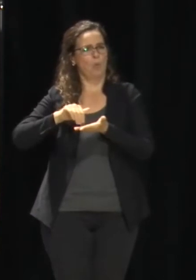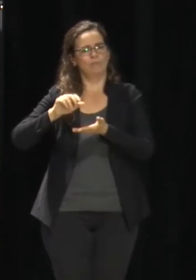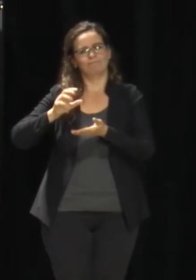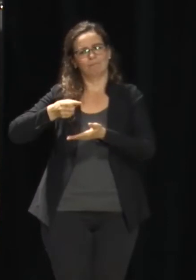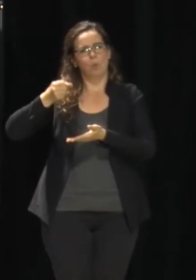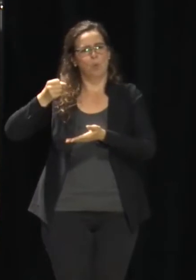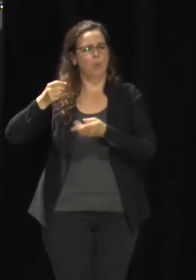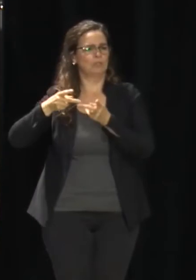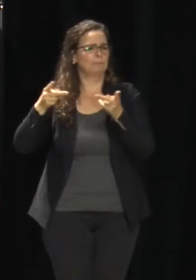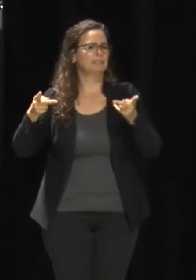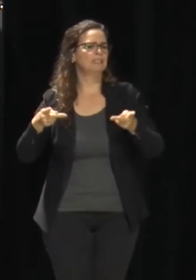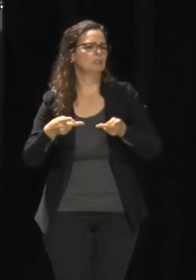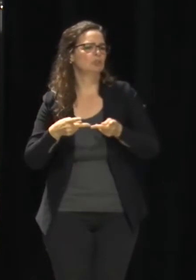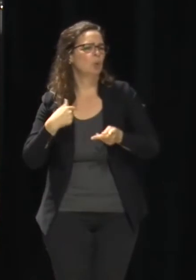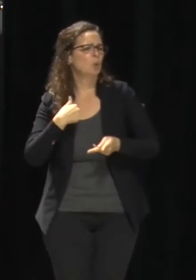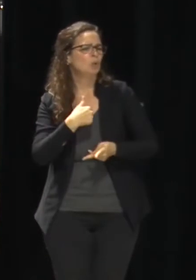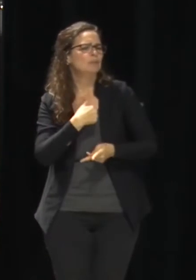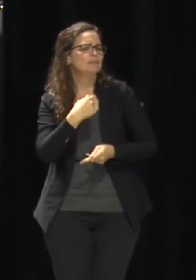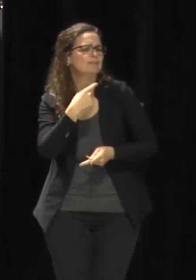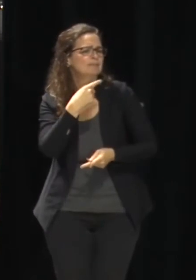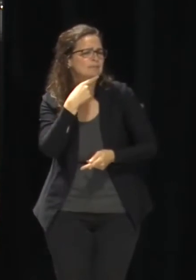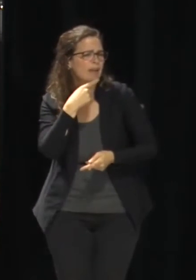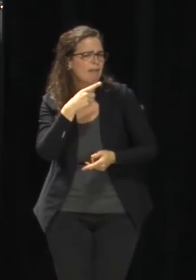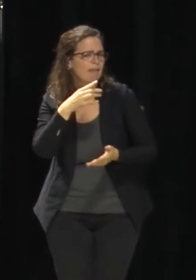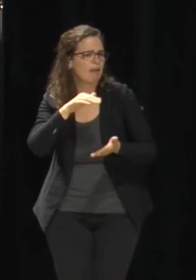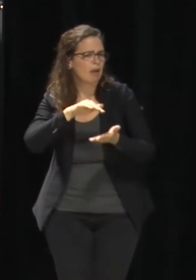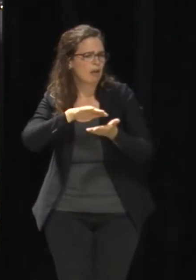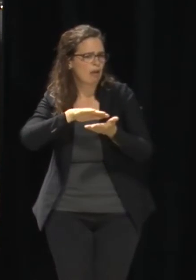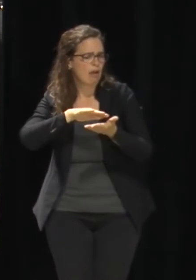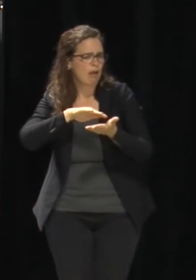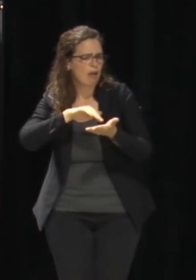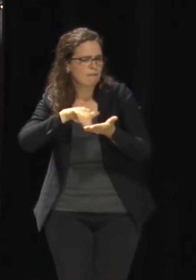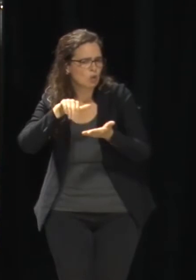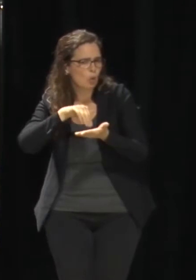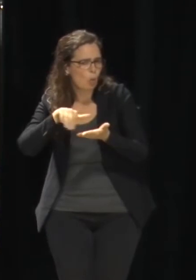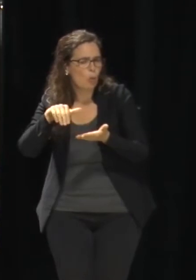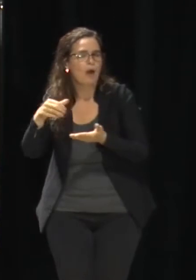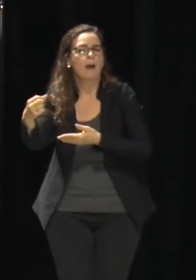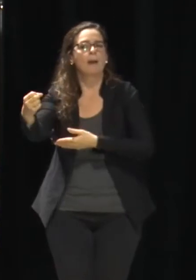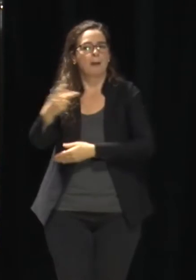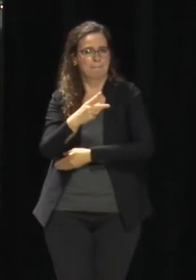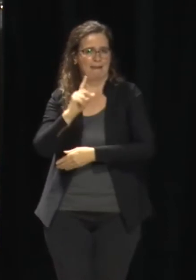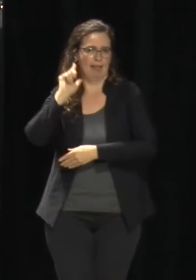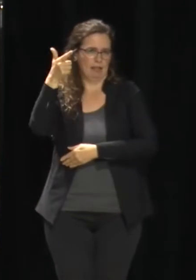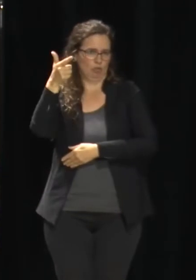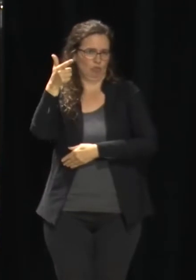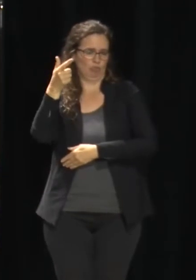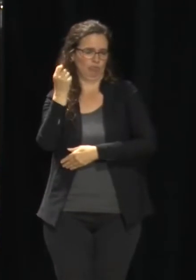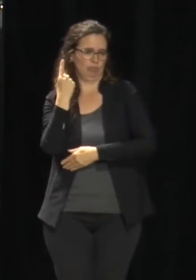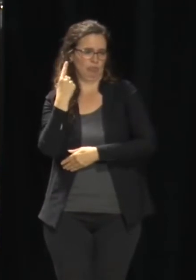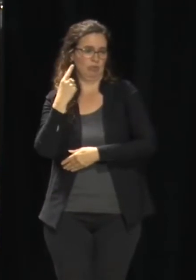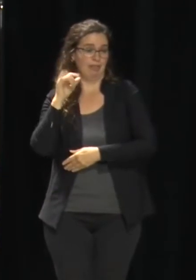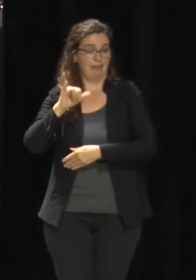in 2021. And then we had 11 voluntary furloughs.